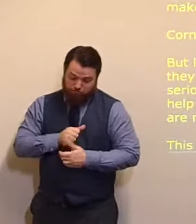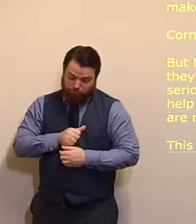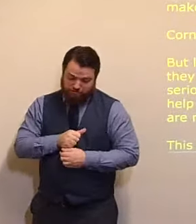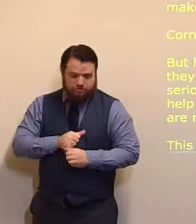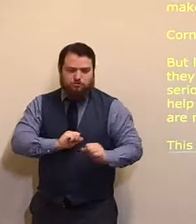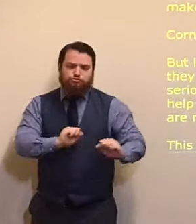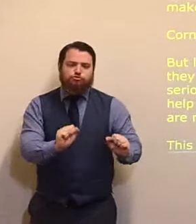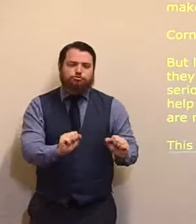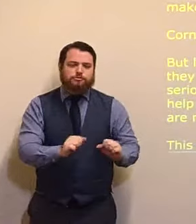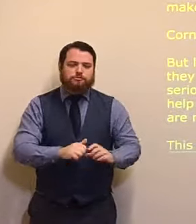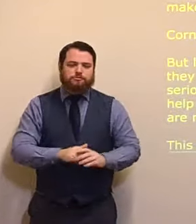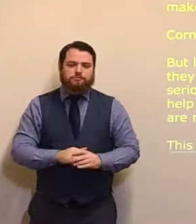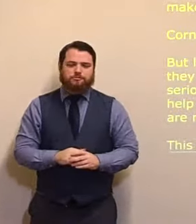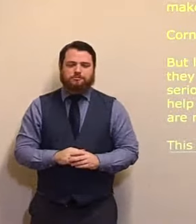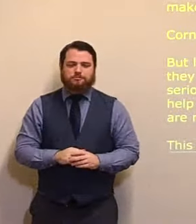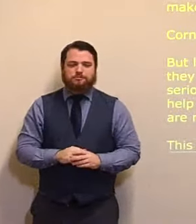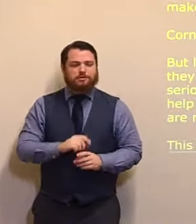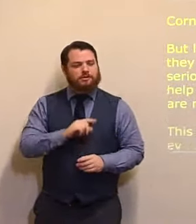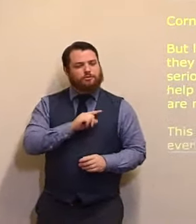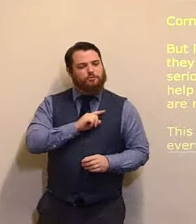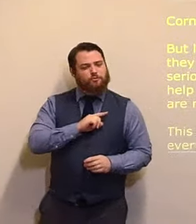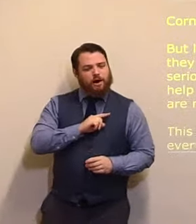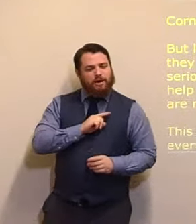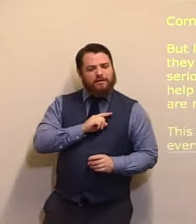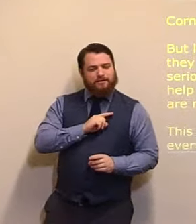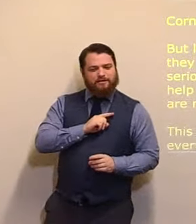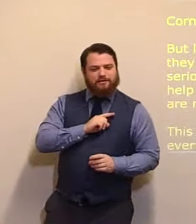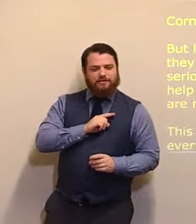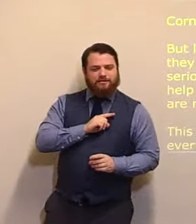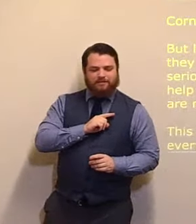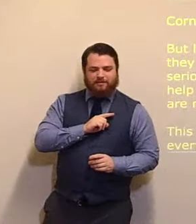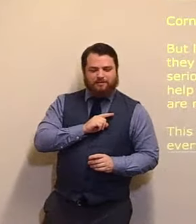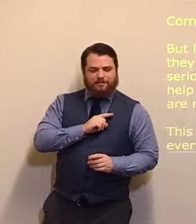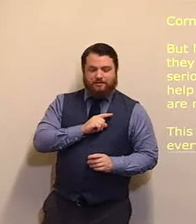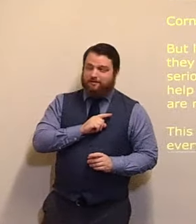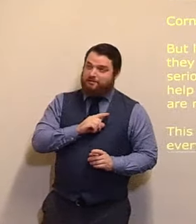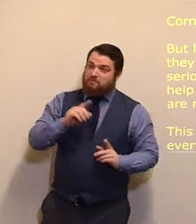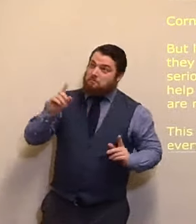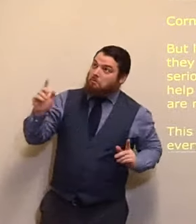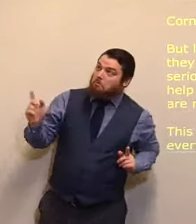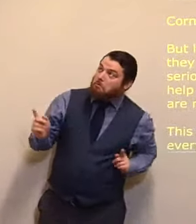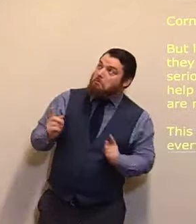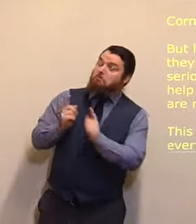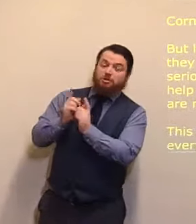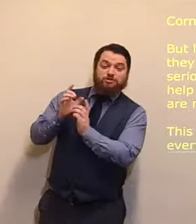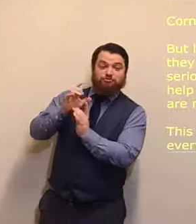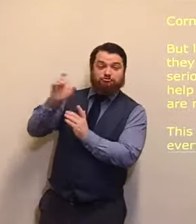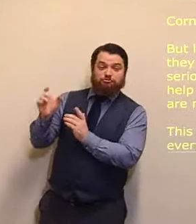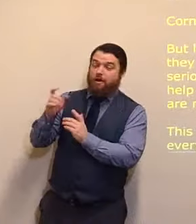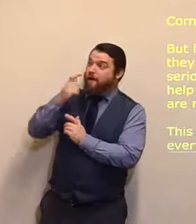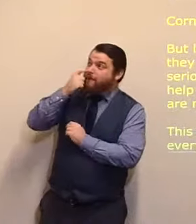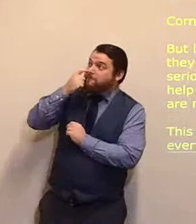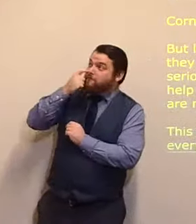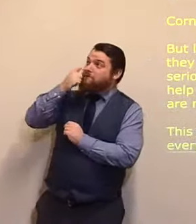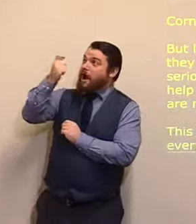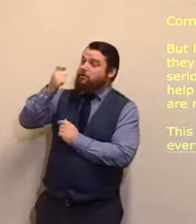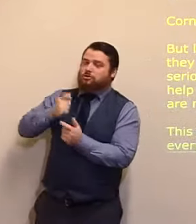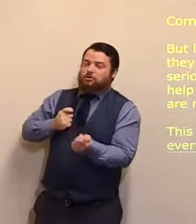but they have never, reached to the point, saying, like Cornelius, we will see it later, to the point, where, I need salvation,